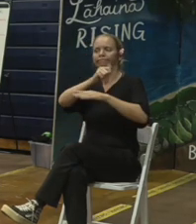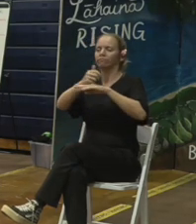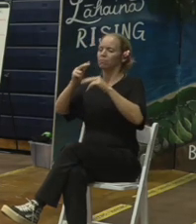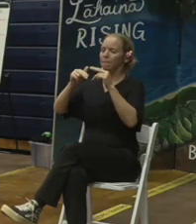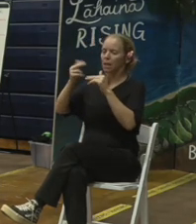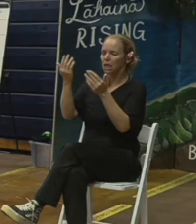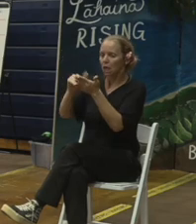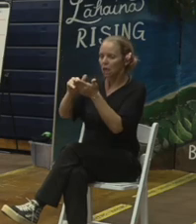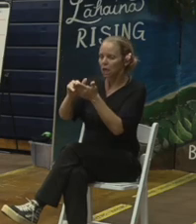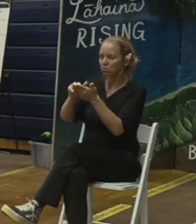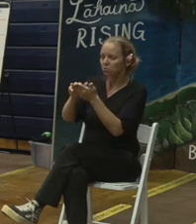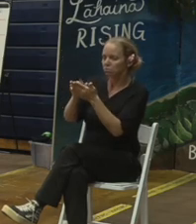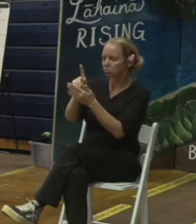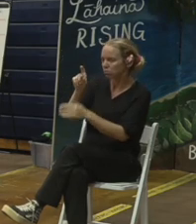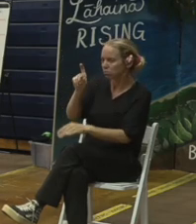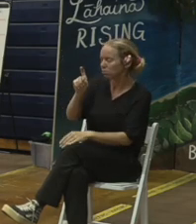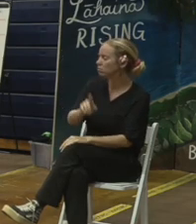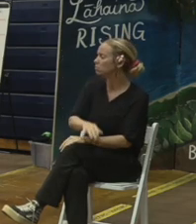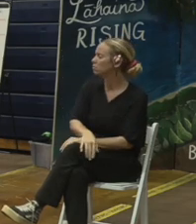I think that's office of recovery